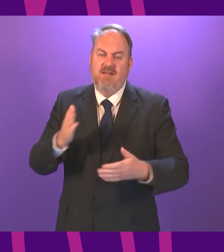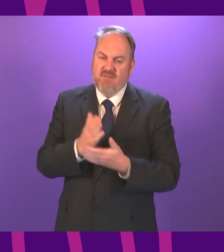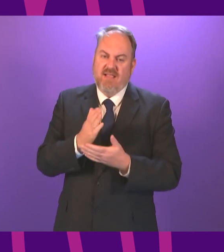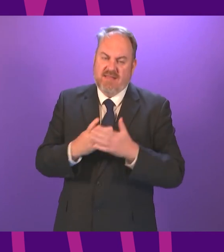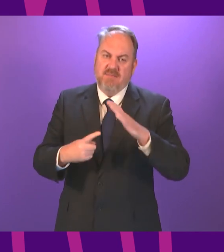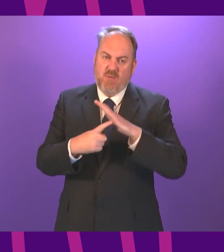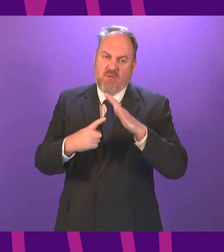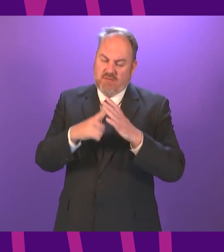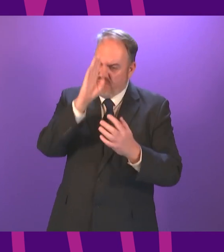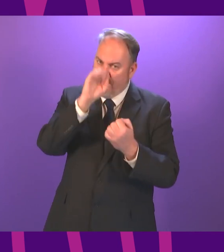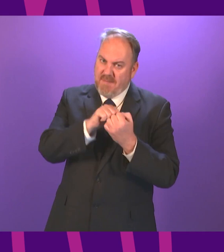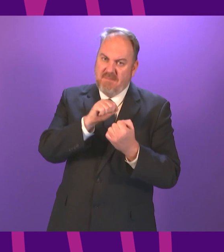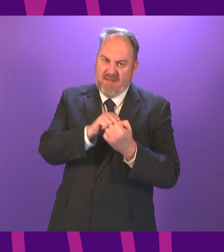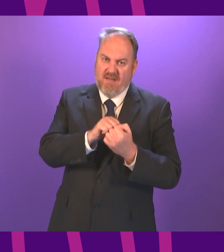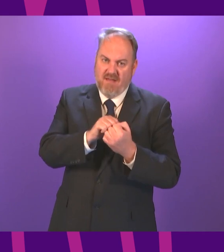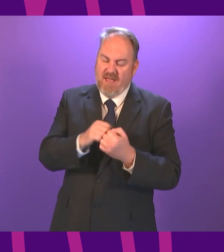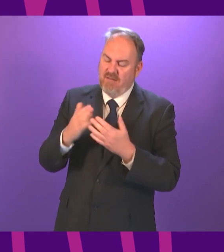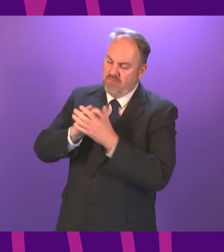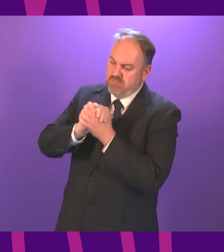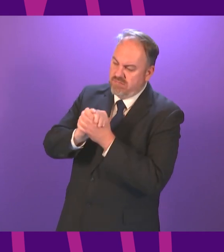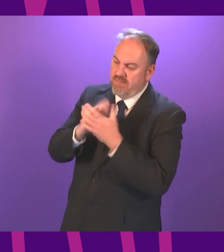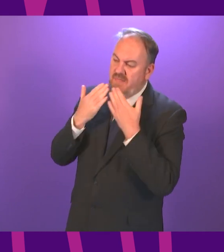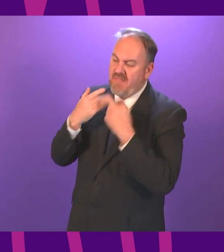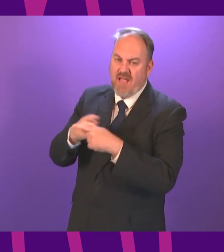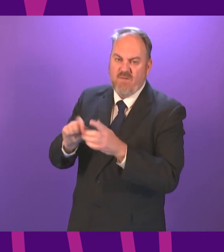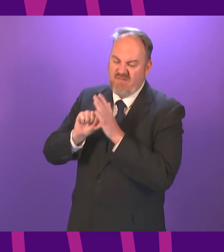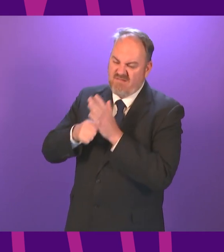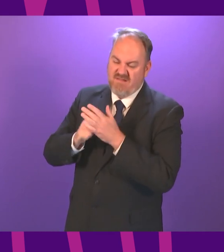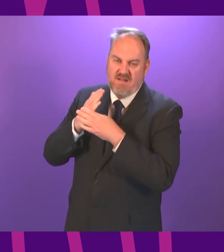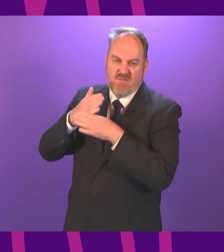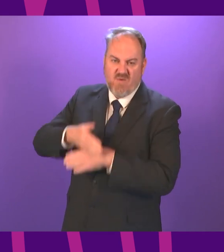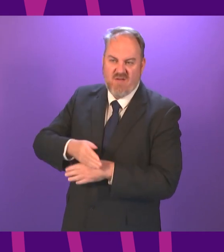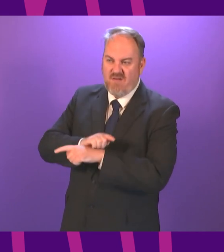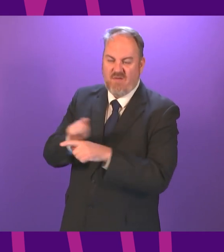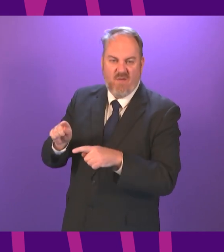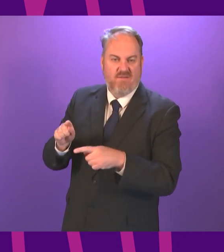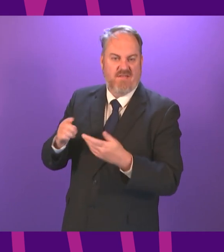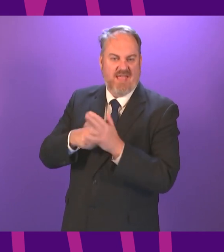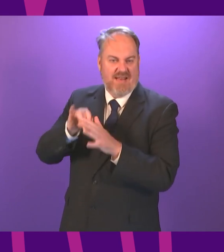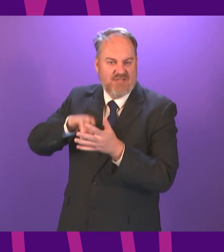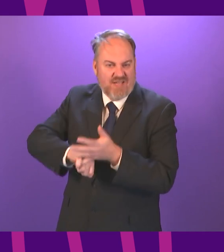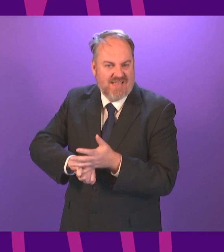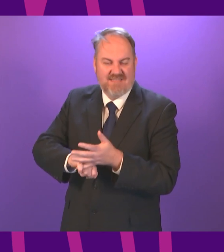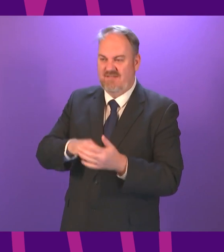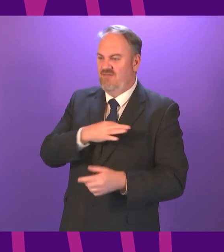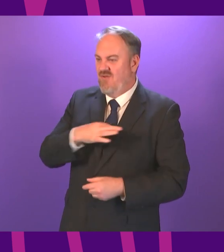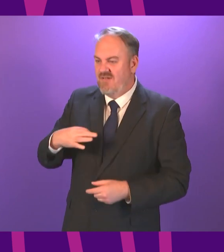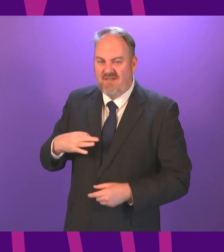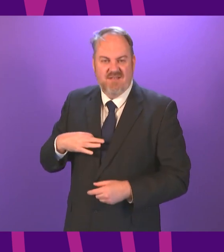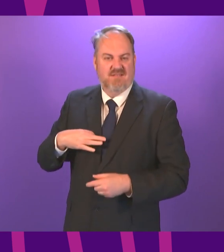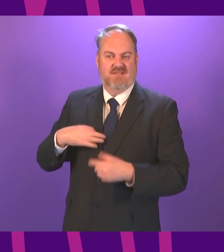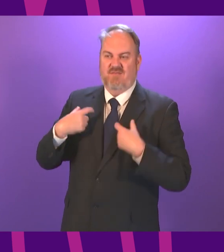right from the outset the tremendous work done by all those on the front line over the last year and more to get our country through this.